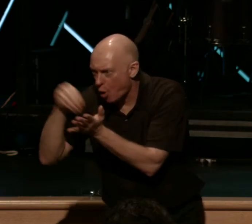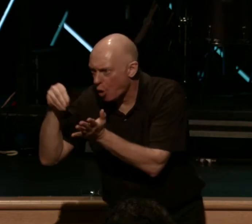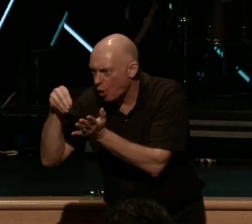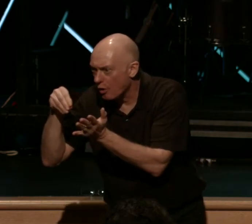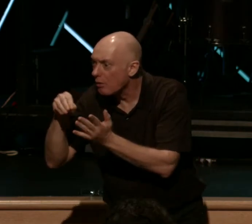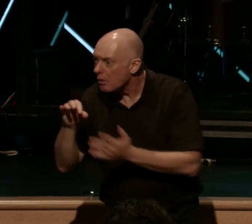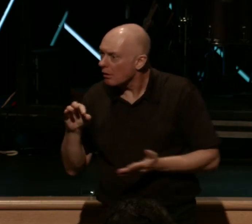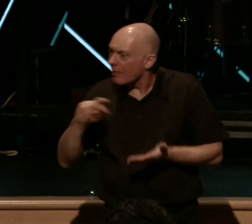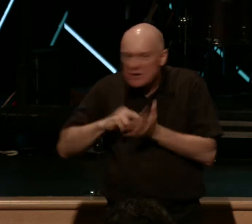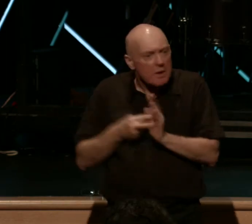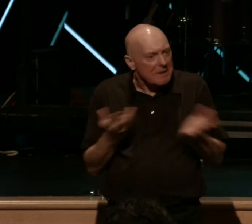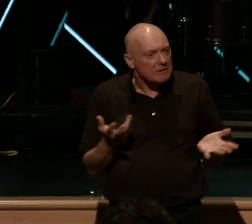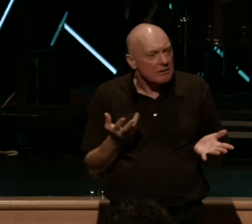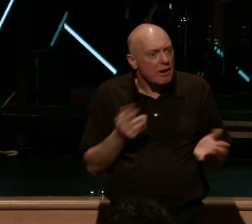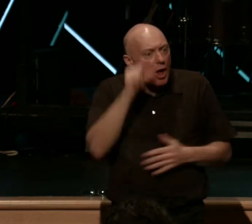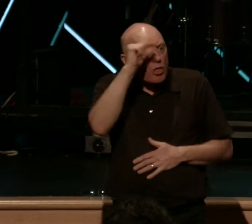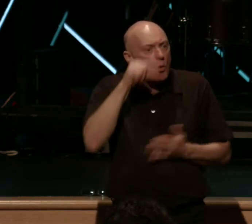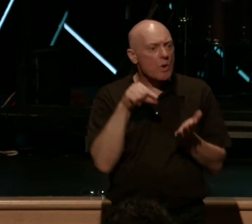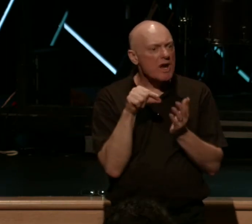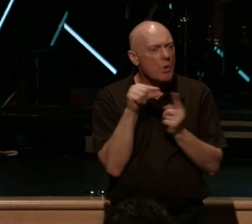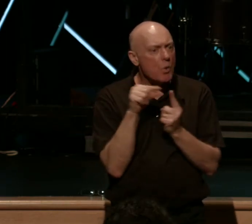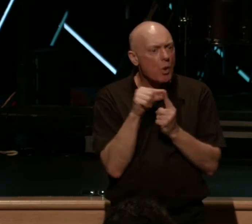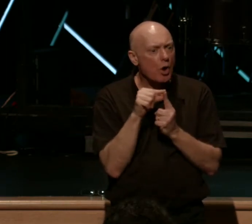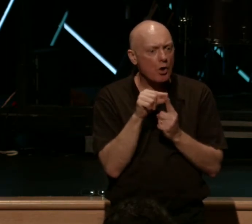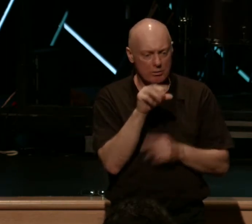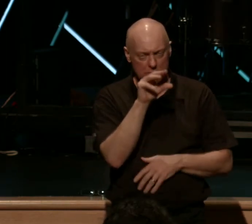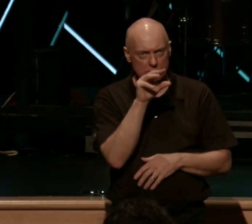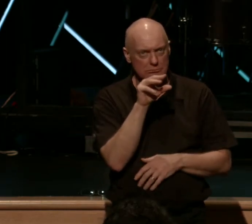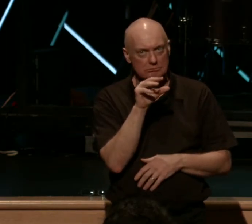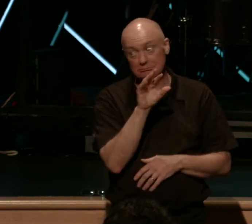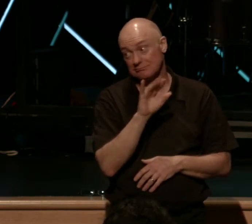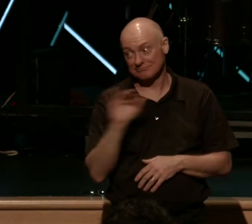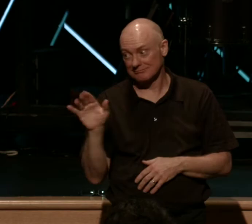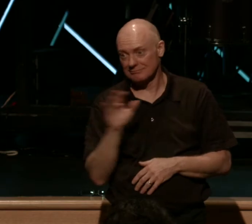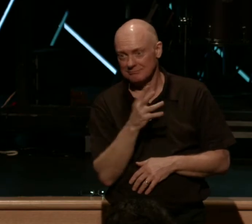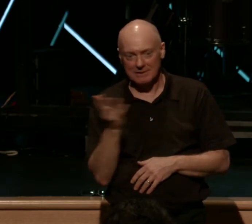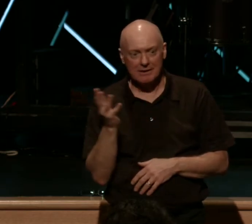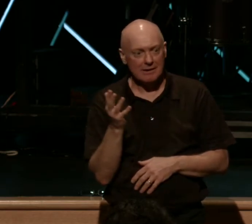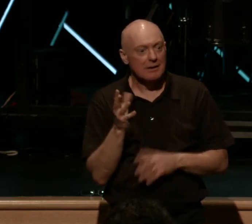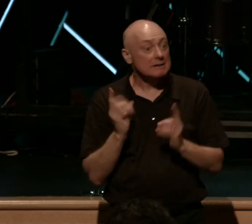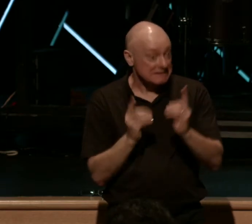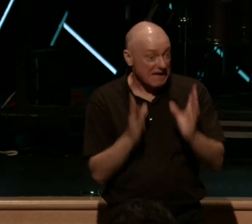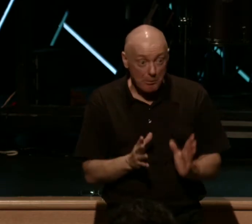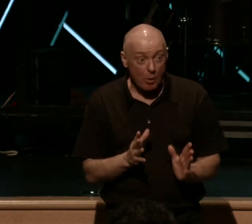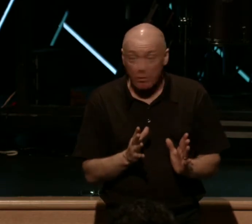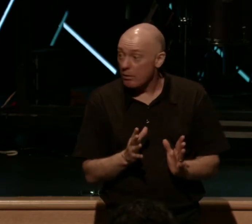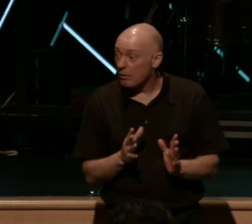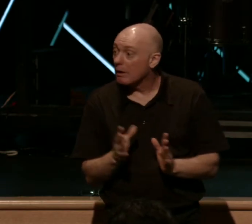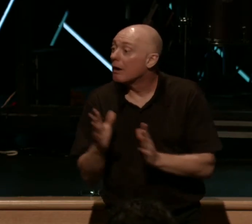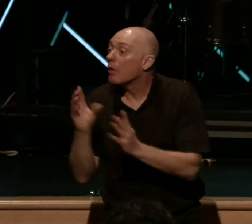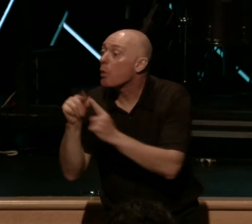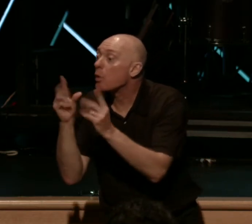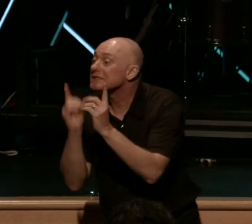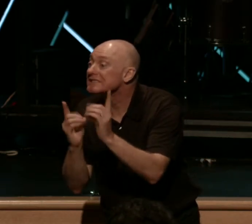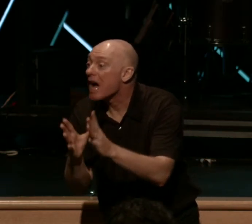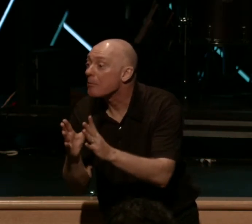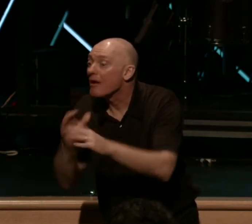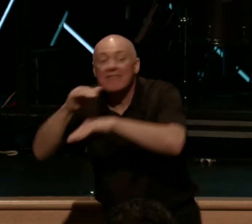means. In fact, the Greek word matheteos, which is the word disciple, is where we get the English word what?